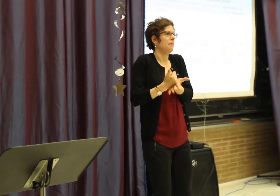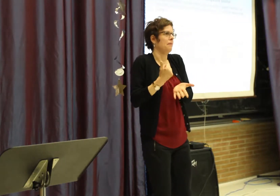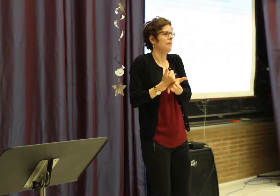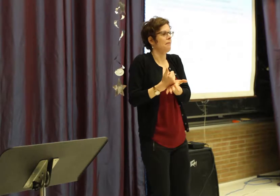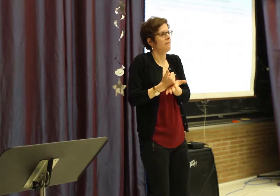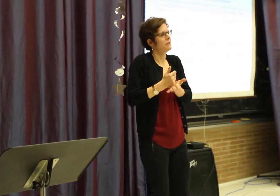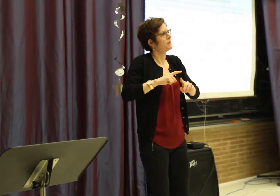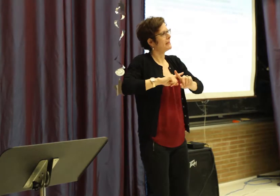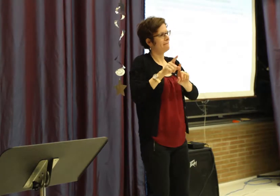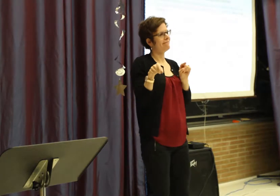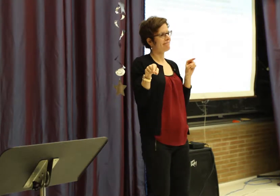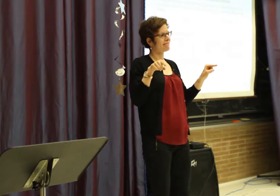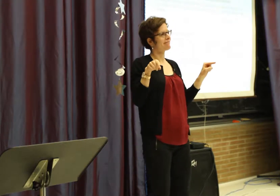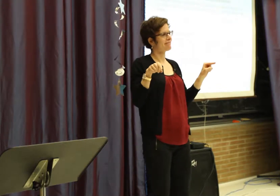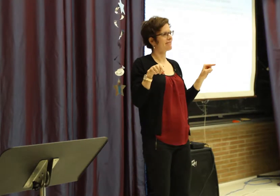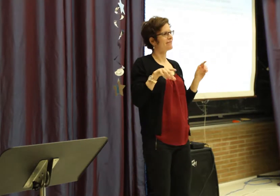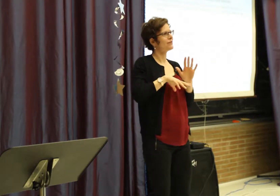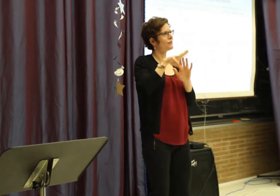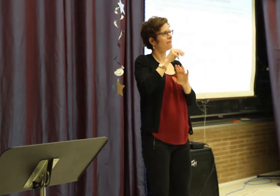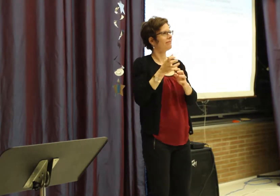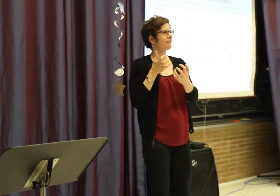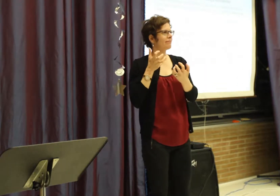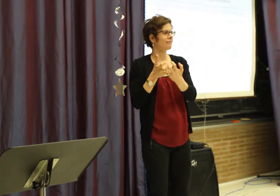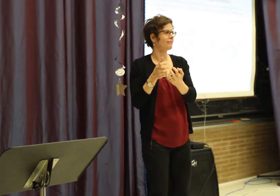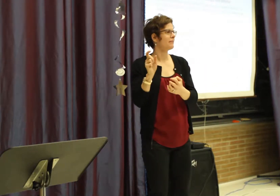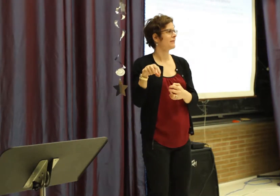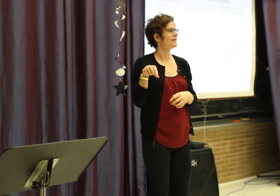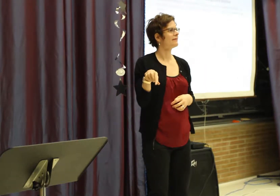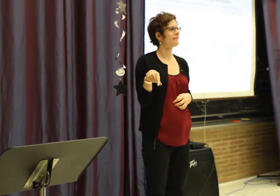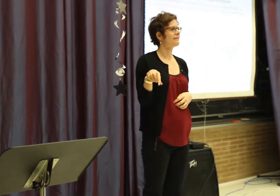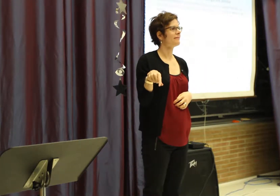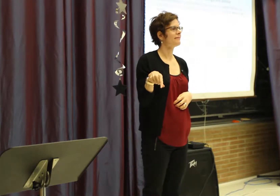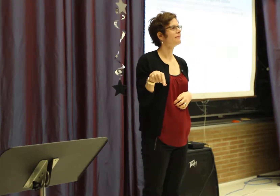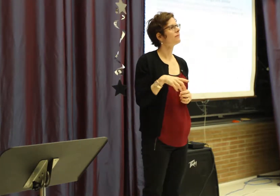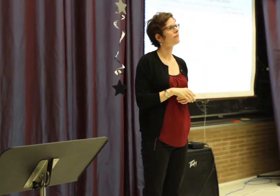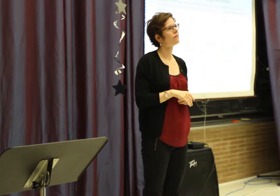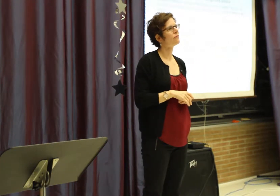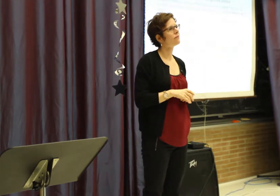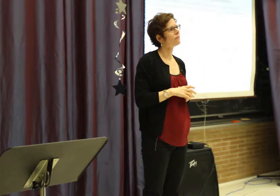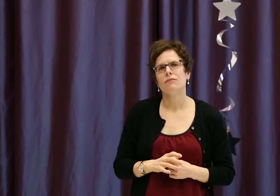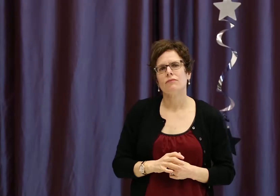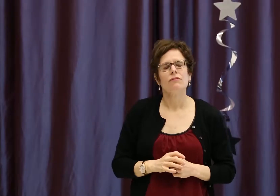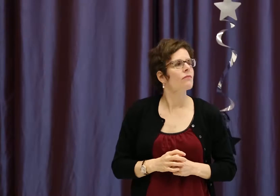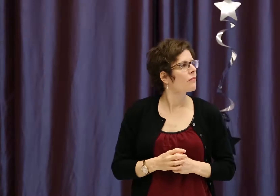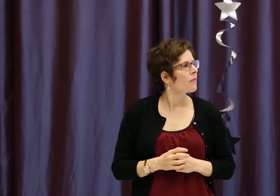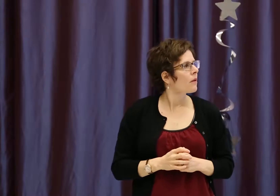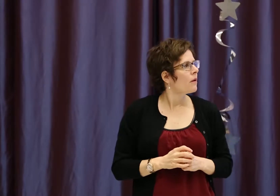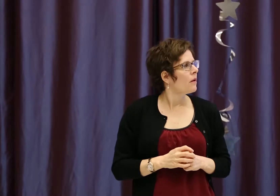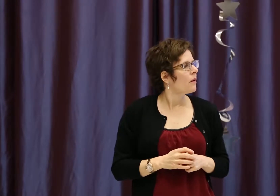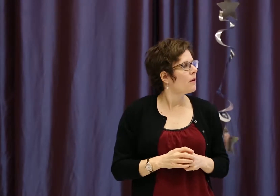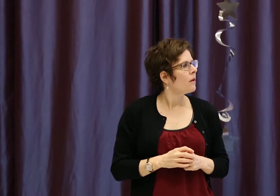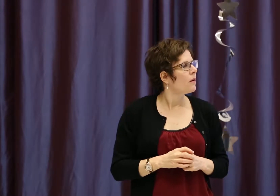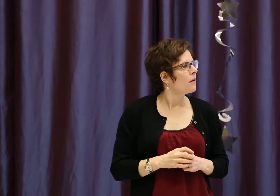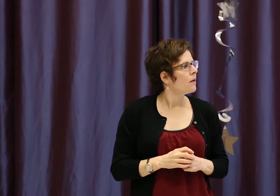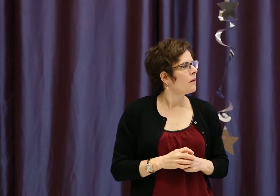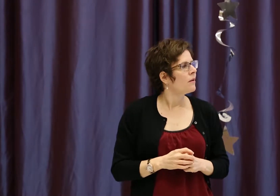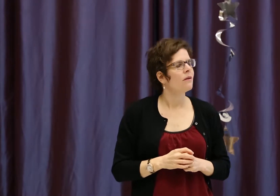And they need support and assistance with that. So there's differences between these two groups of adult second language users,